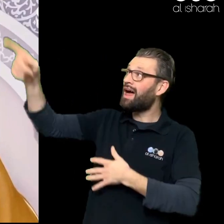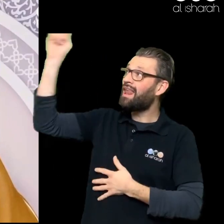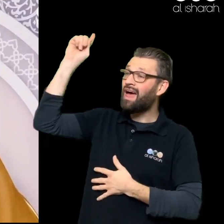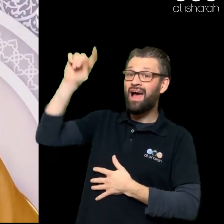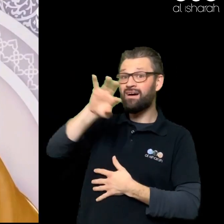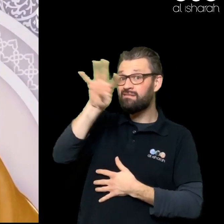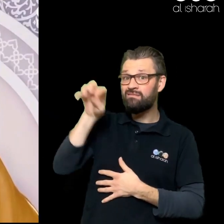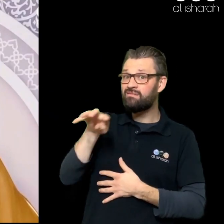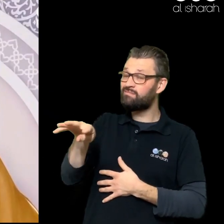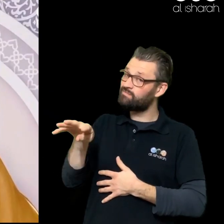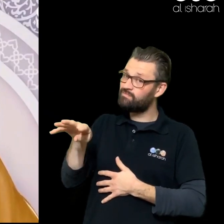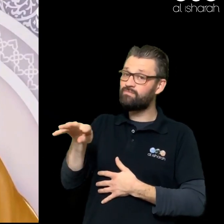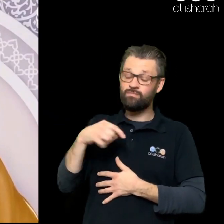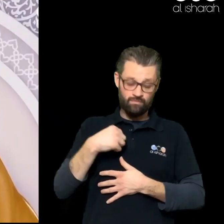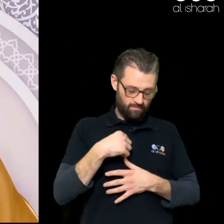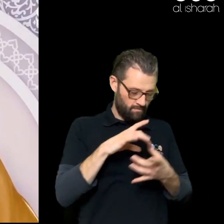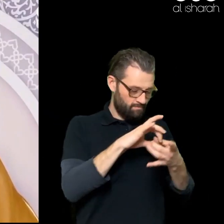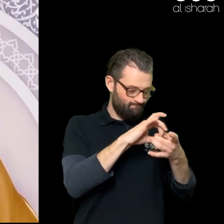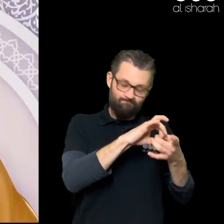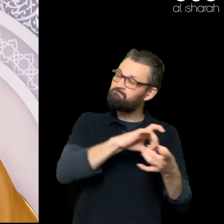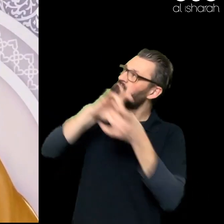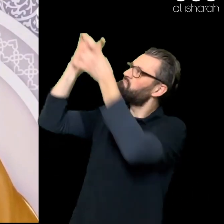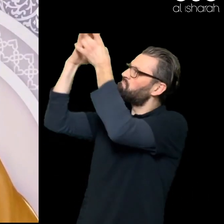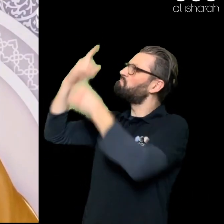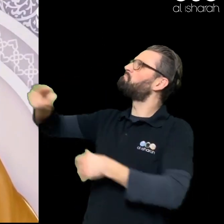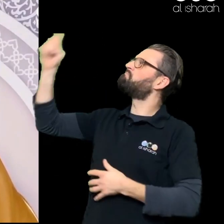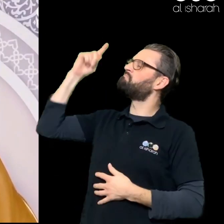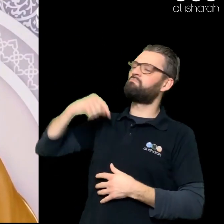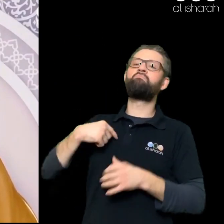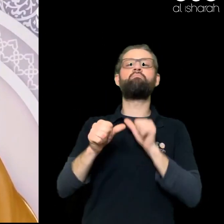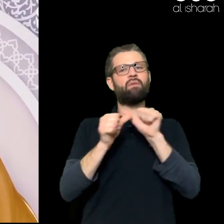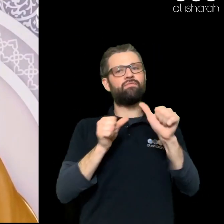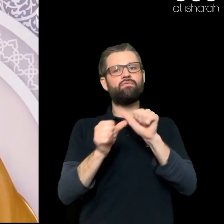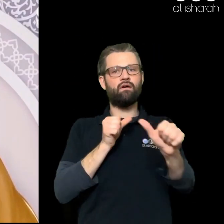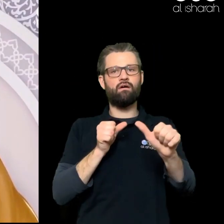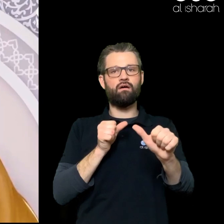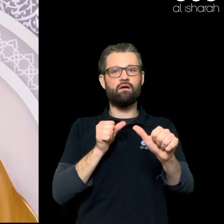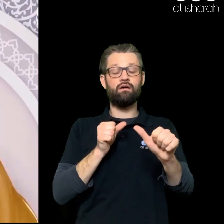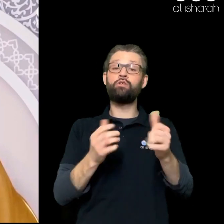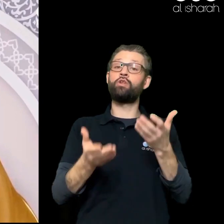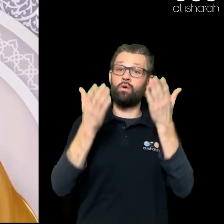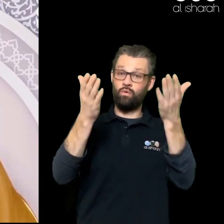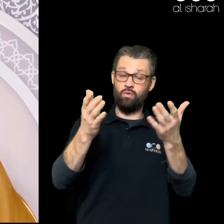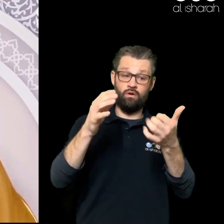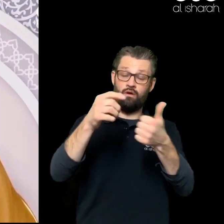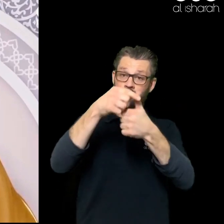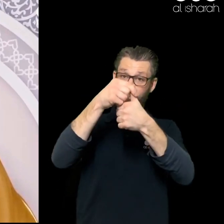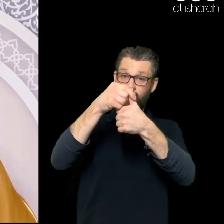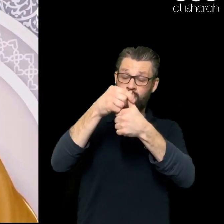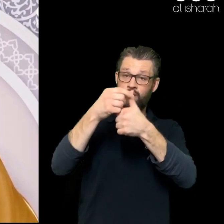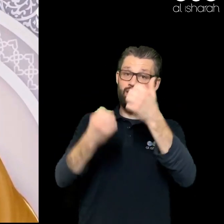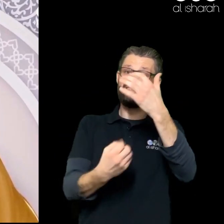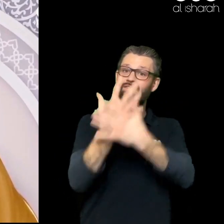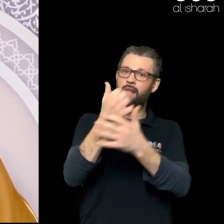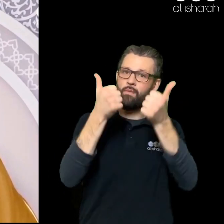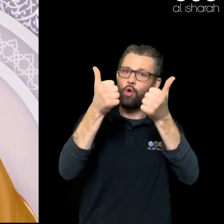present To you These solutions Firstly Develop your relationship With Allah Increase the remembrance Of Allah Imagine Allah